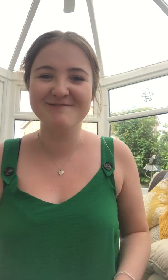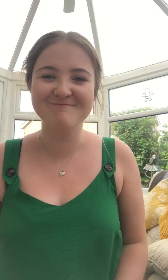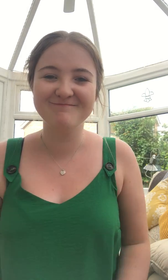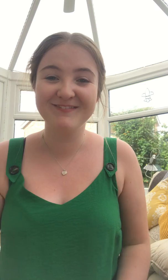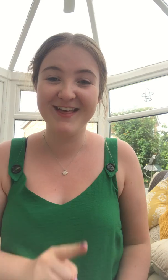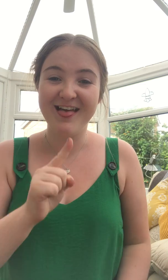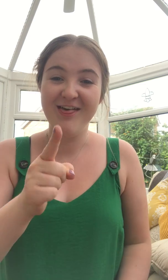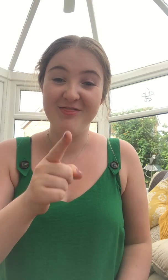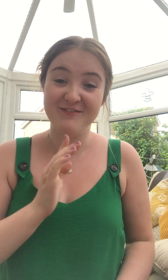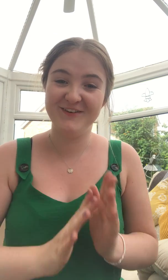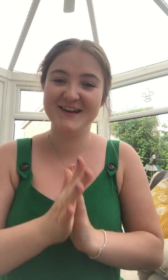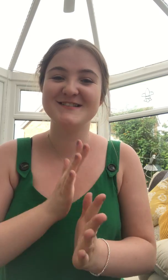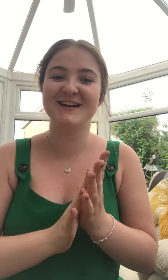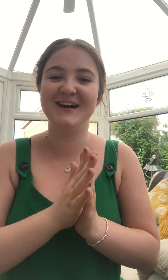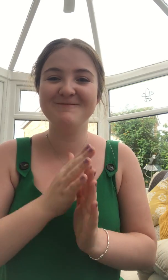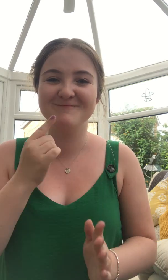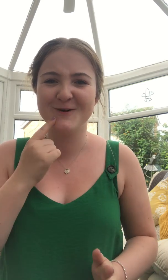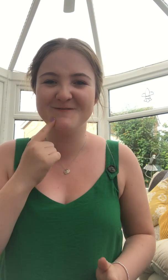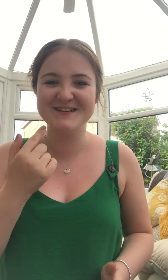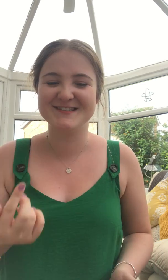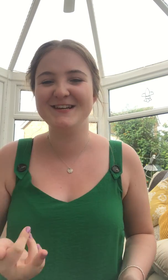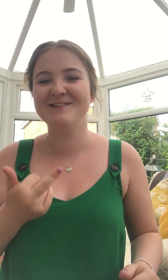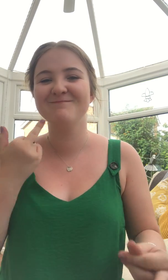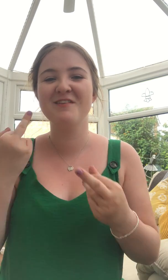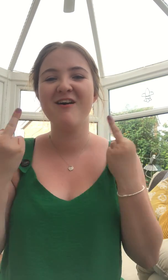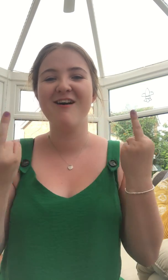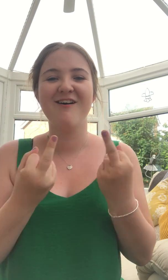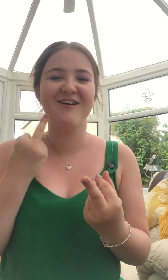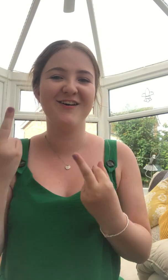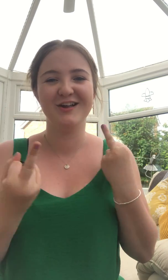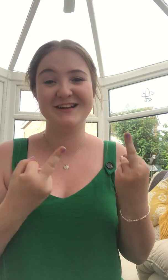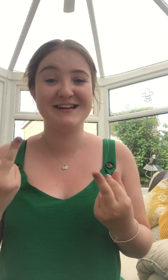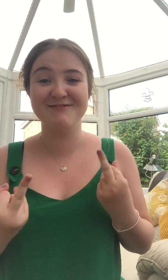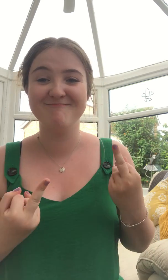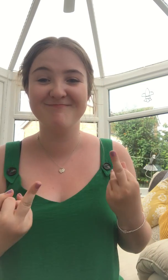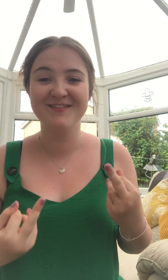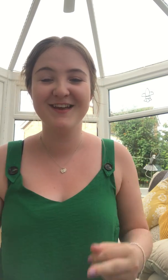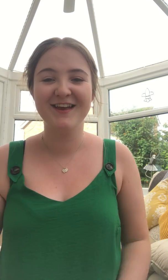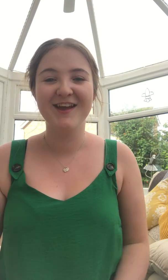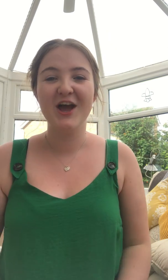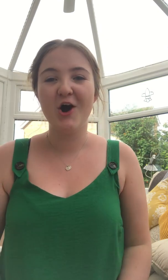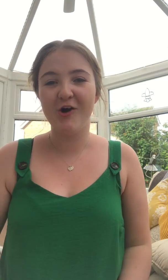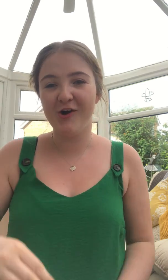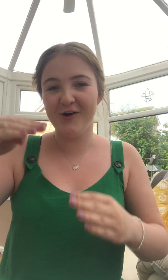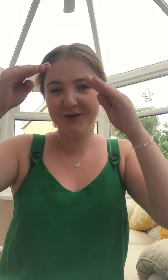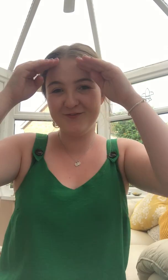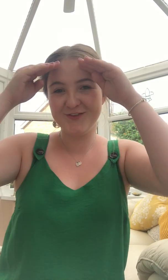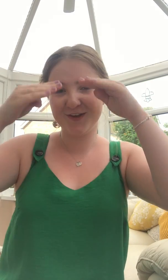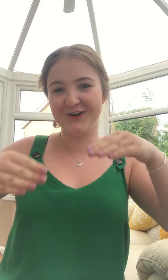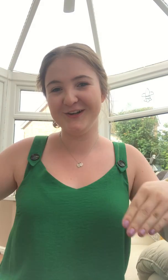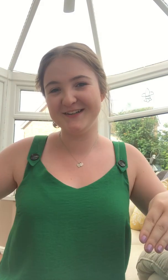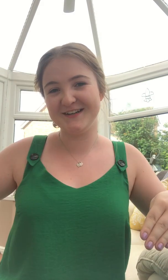the first sign obviously holiday or holiday